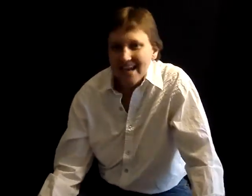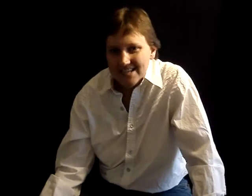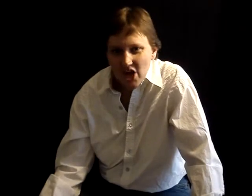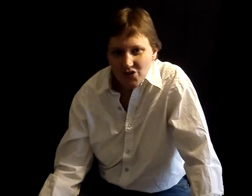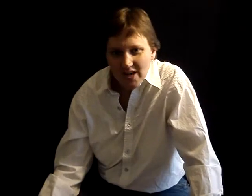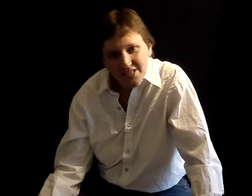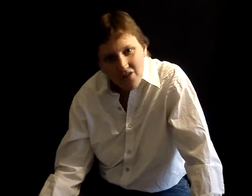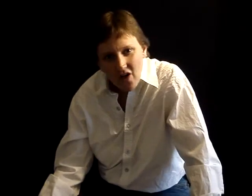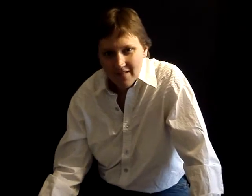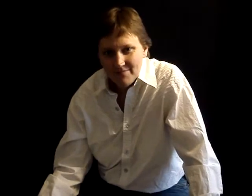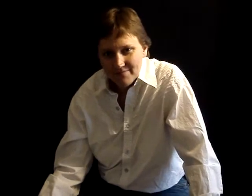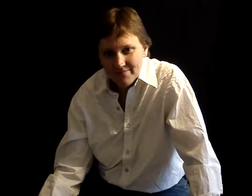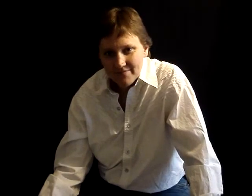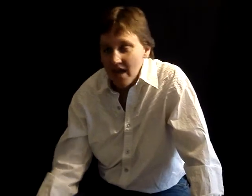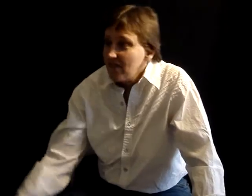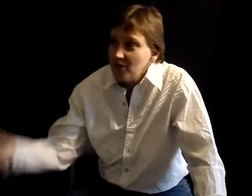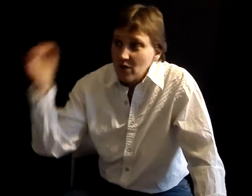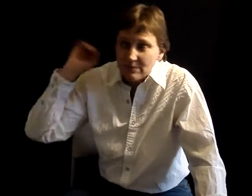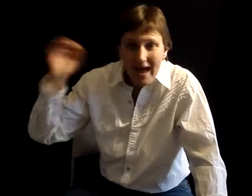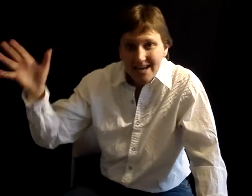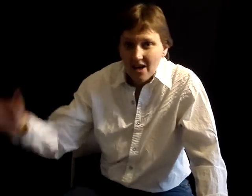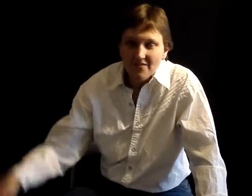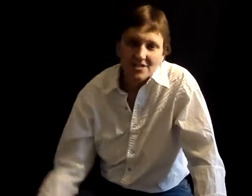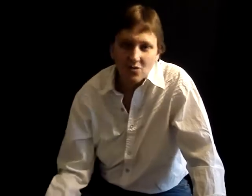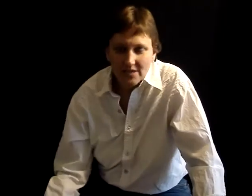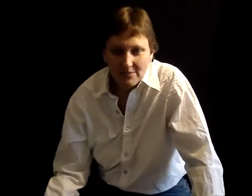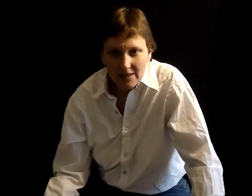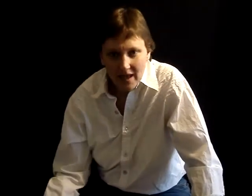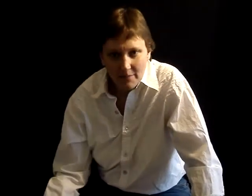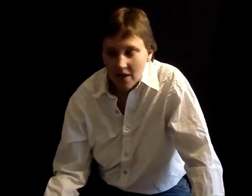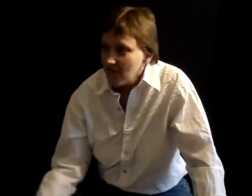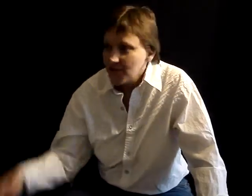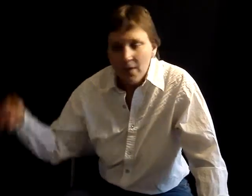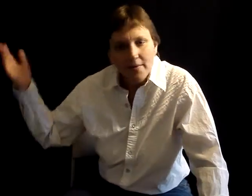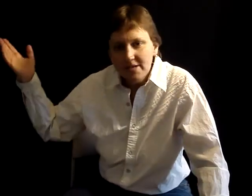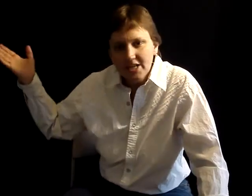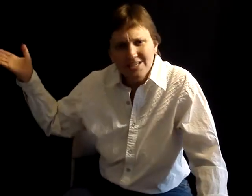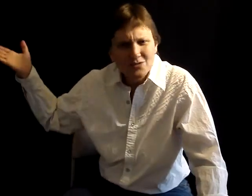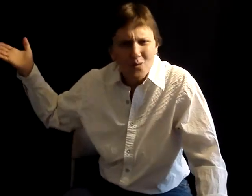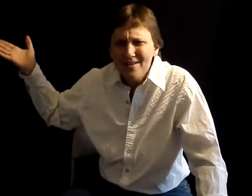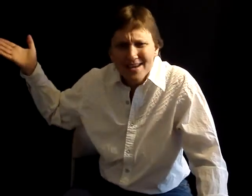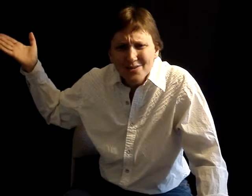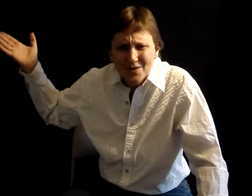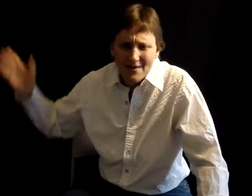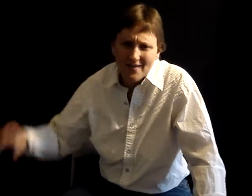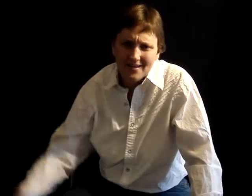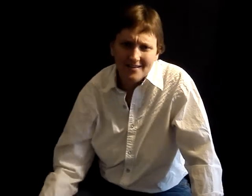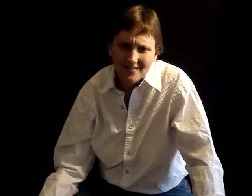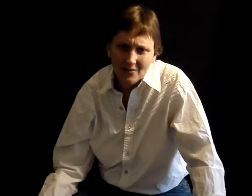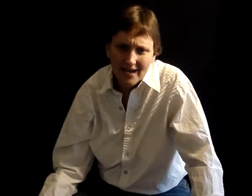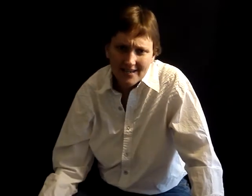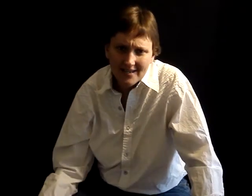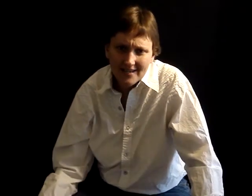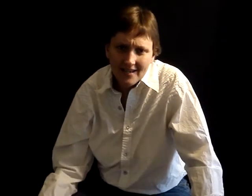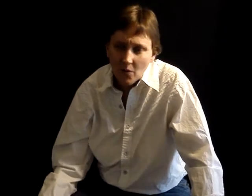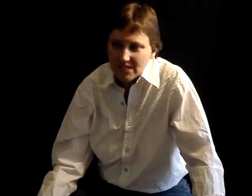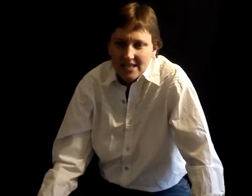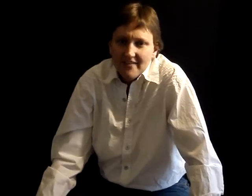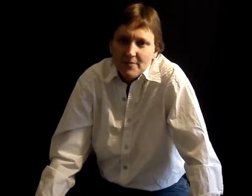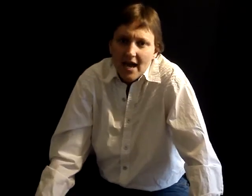tightest contracts of all. The U.S. Patent Office is going to be liable. The Department of Justice, what are they doing about it? Right? What's the FBI